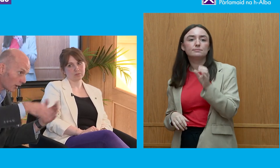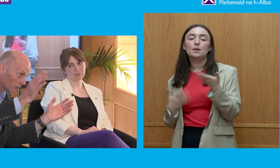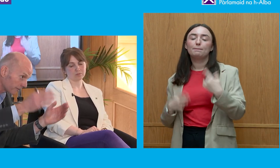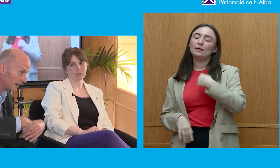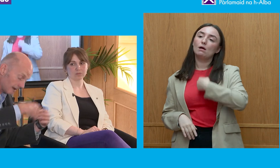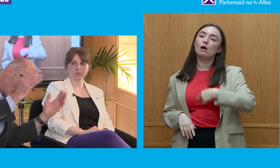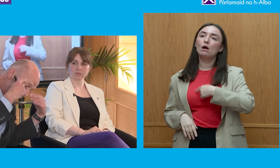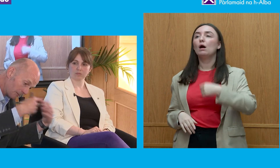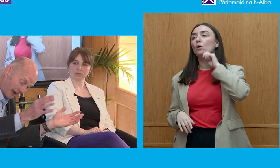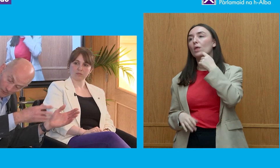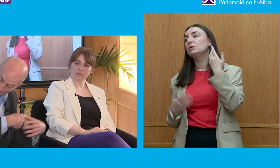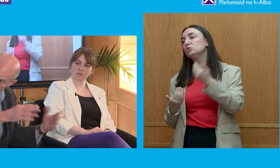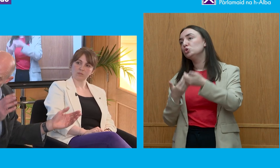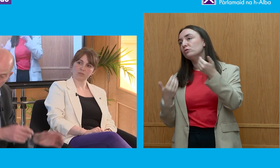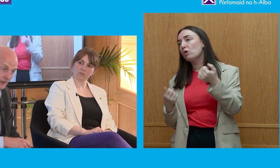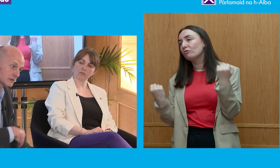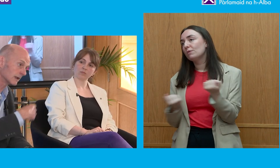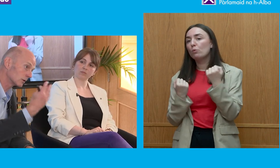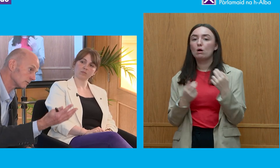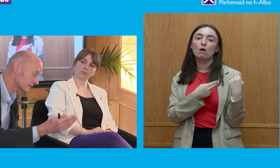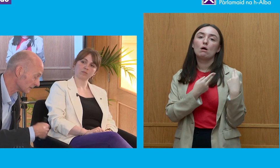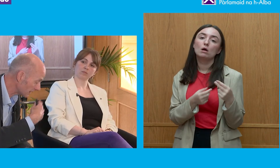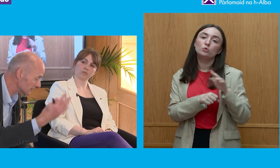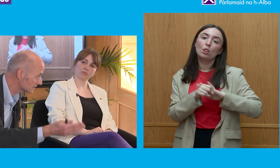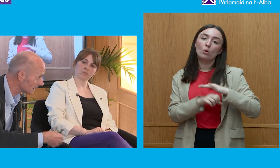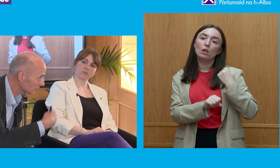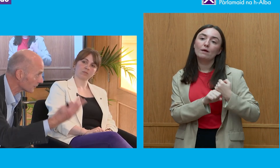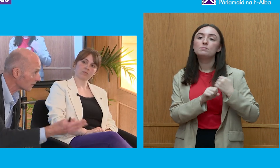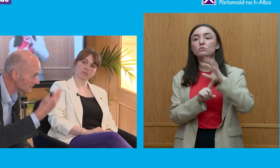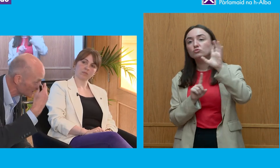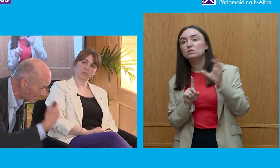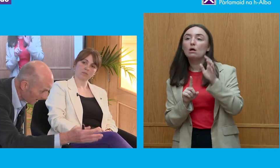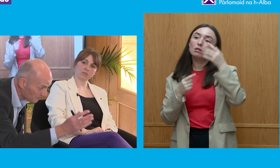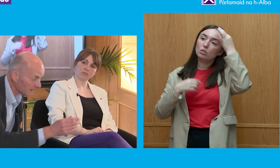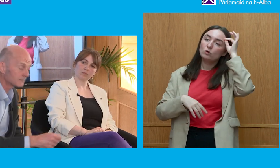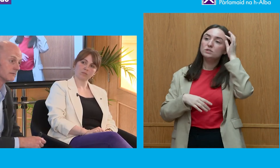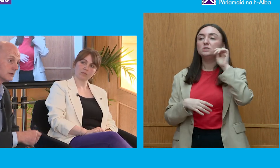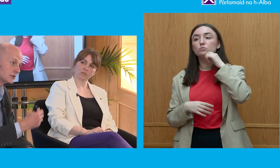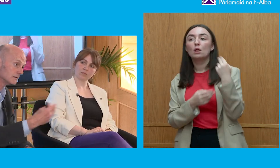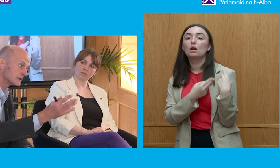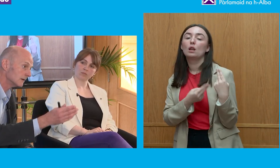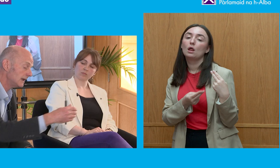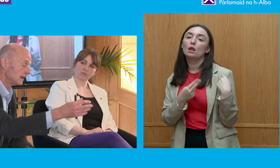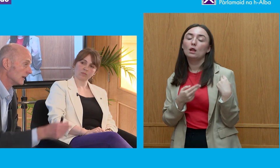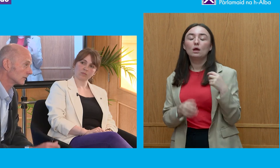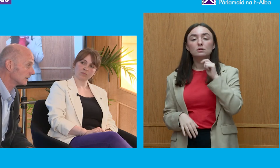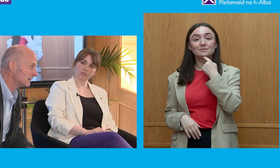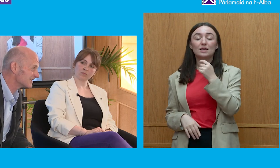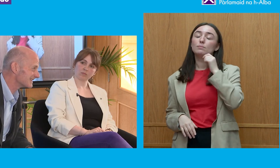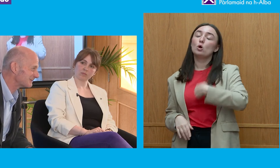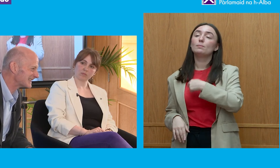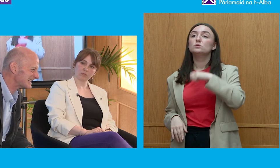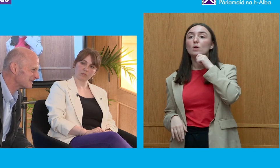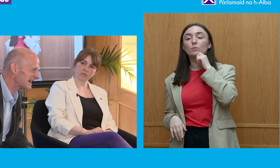we will devolve power to local to regions to local authorities hyper devolution to local